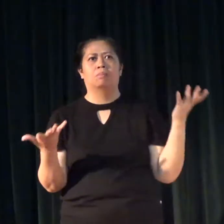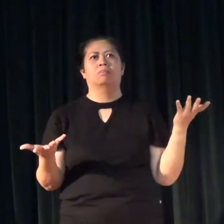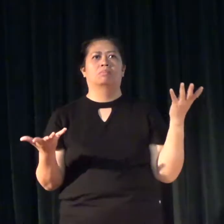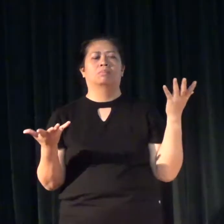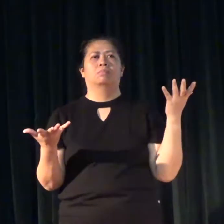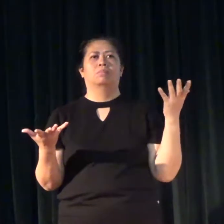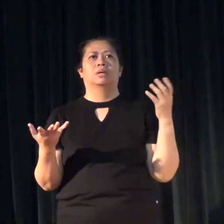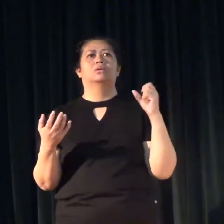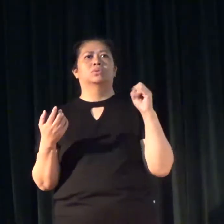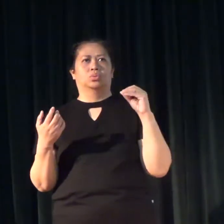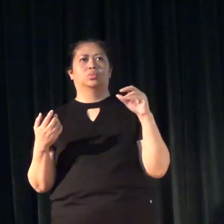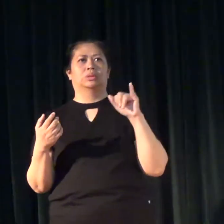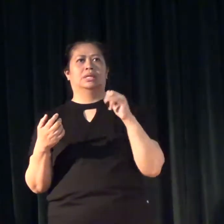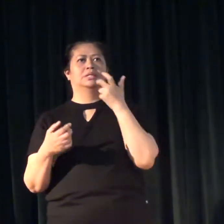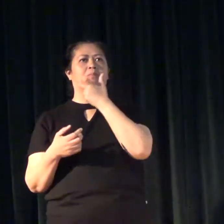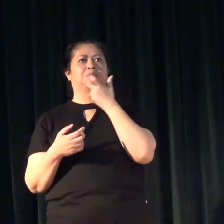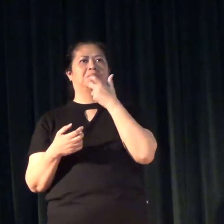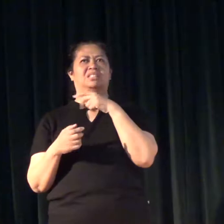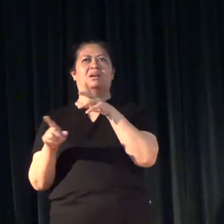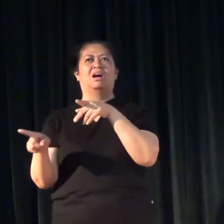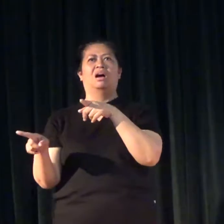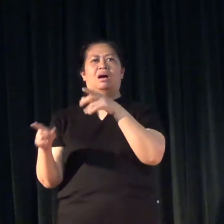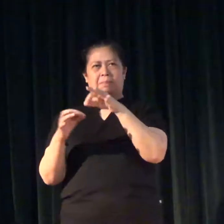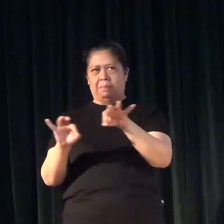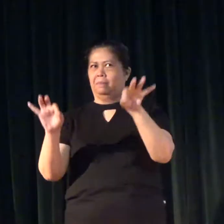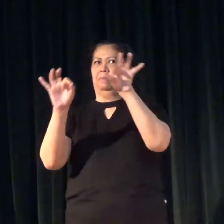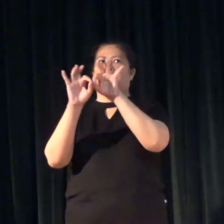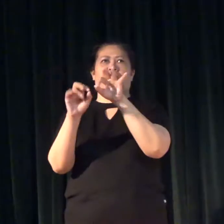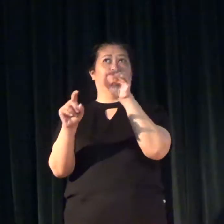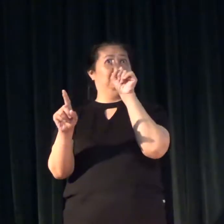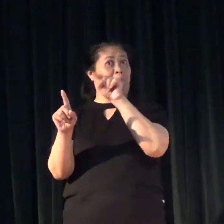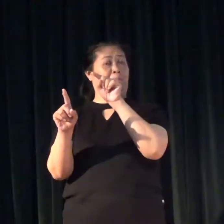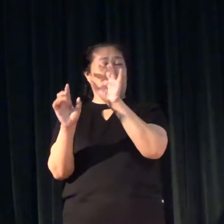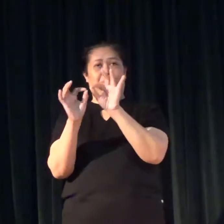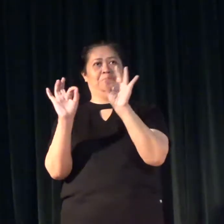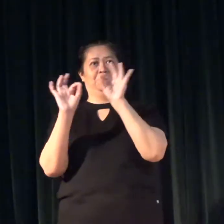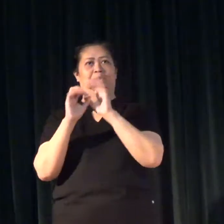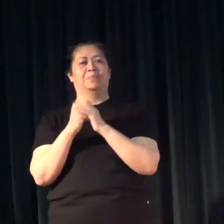So that speech banana is very important, okay?